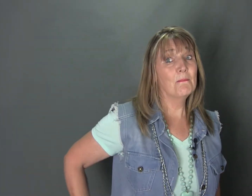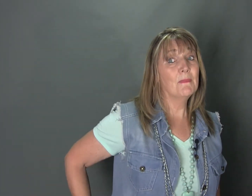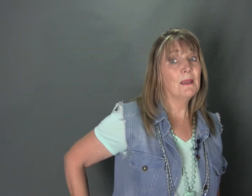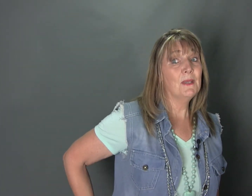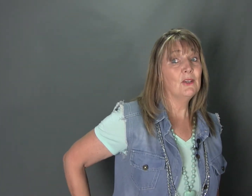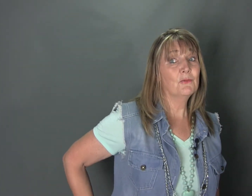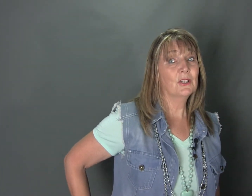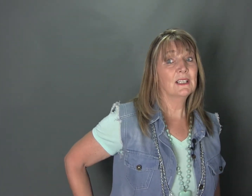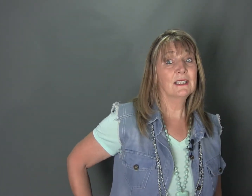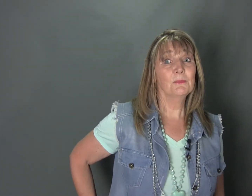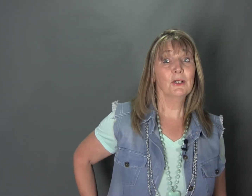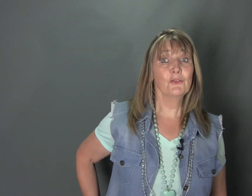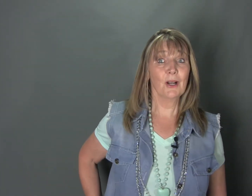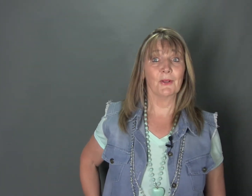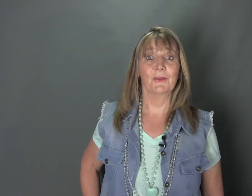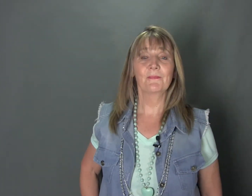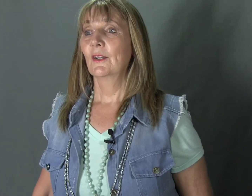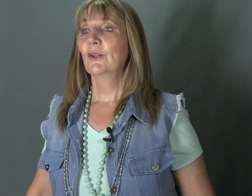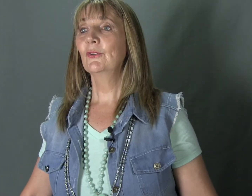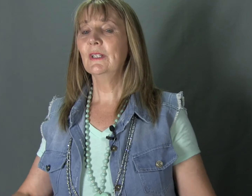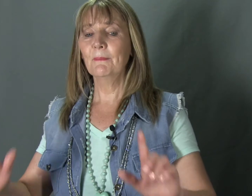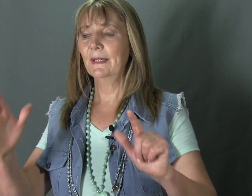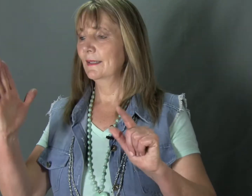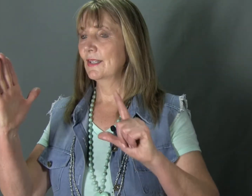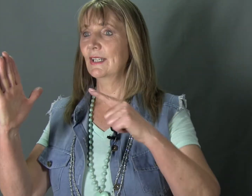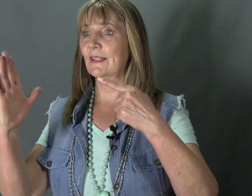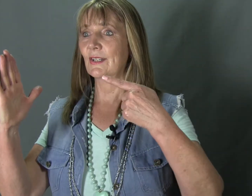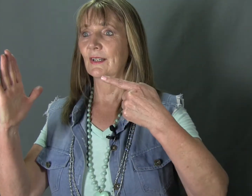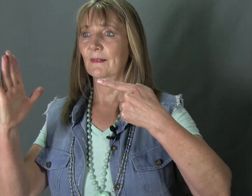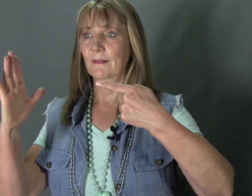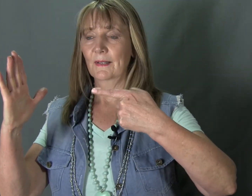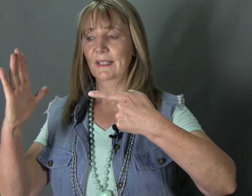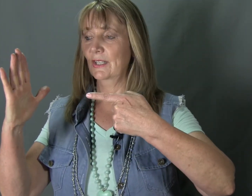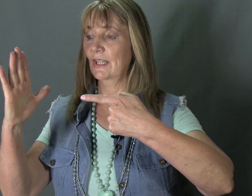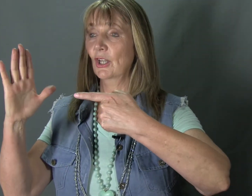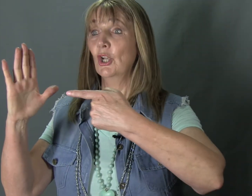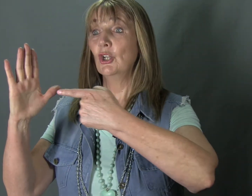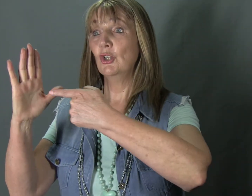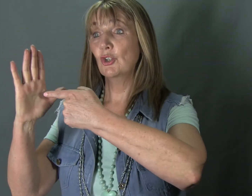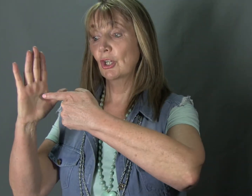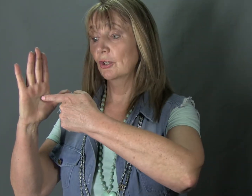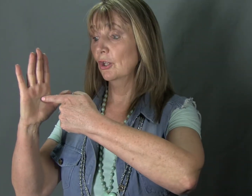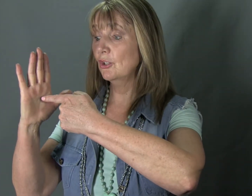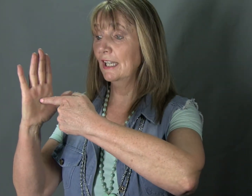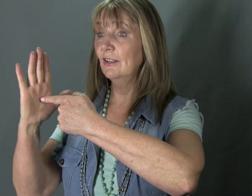maybe you've got a little bit of trouble. Rule number six says you shall not kill